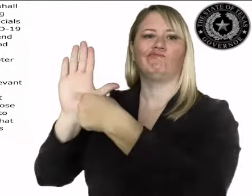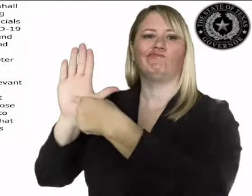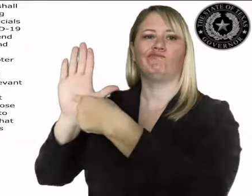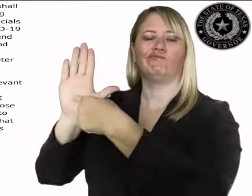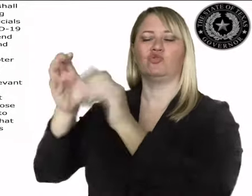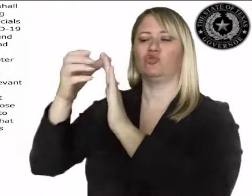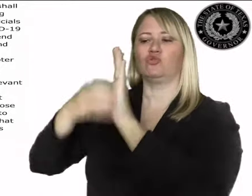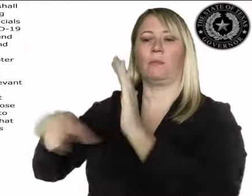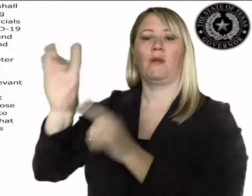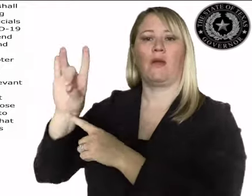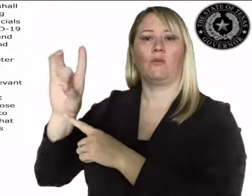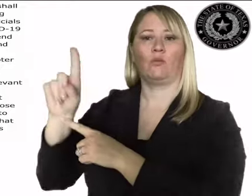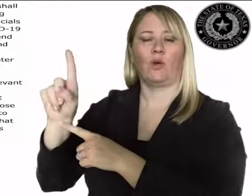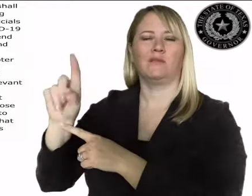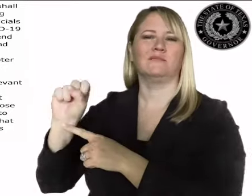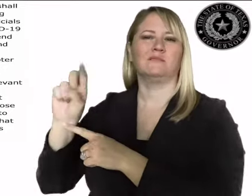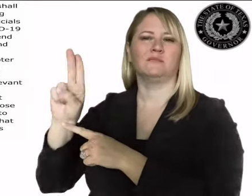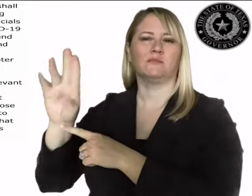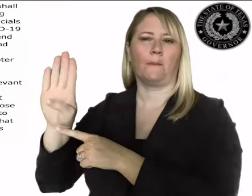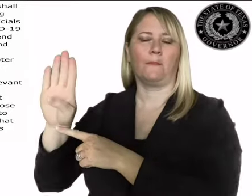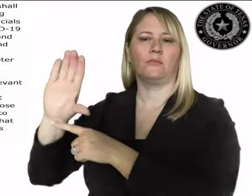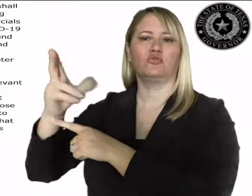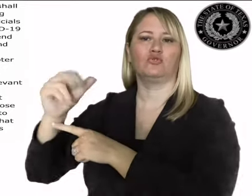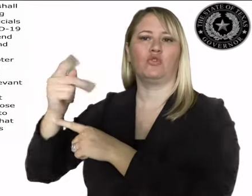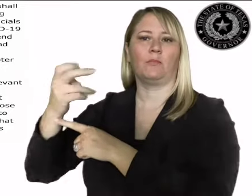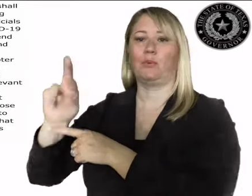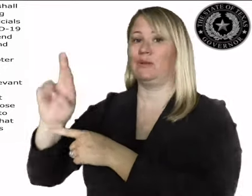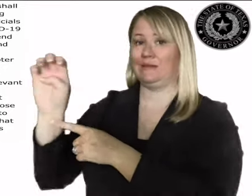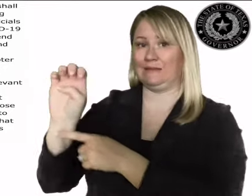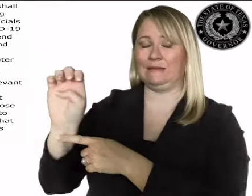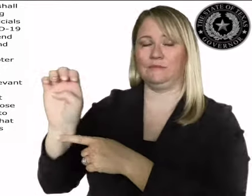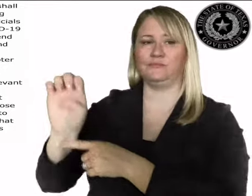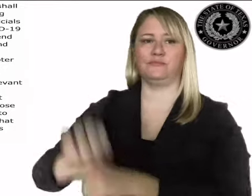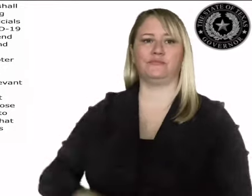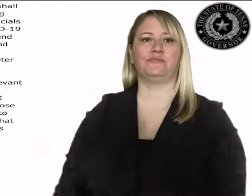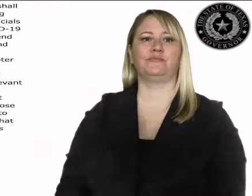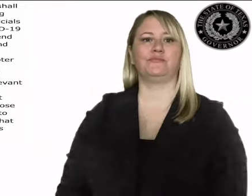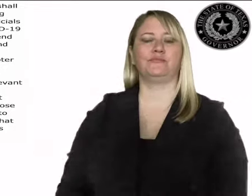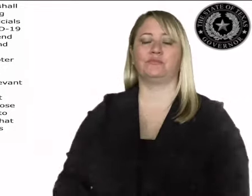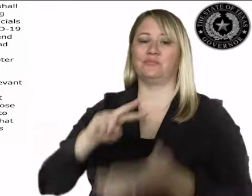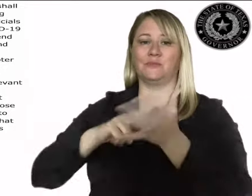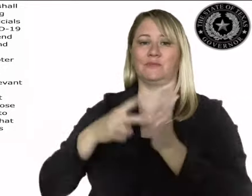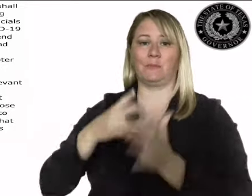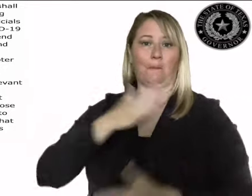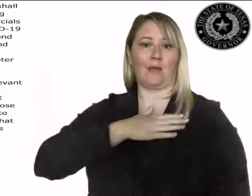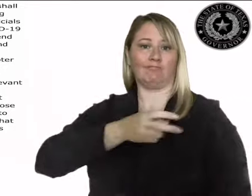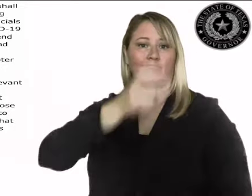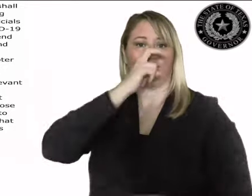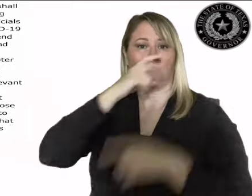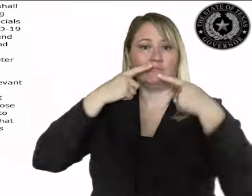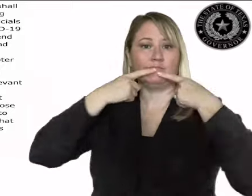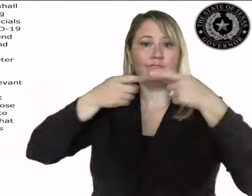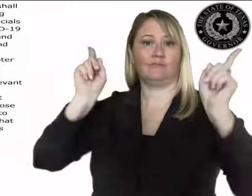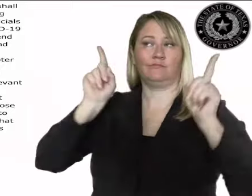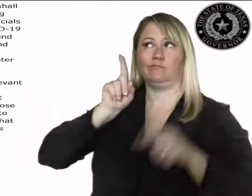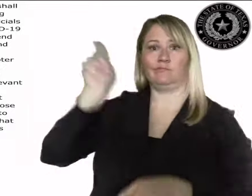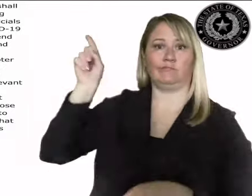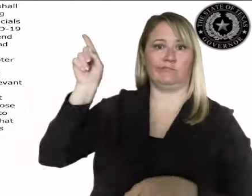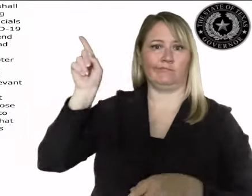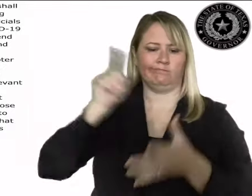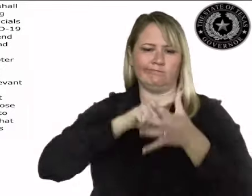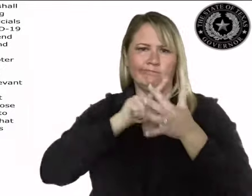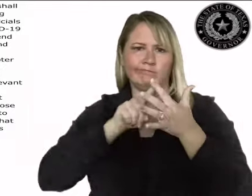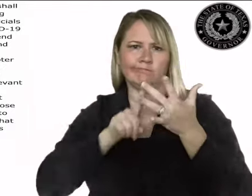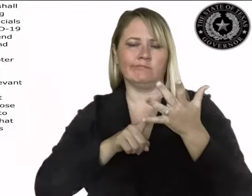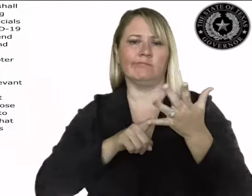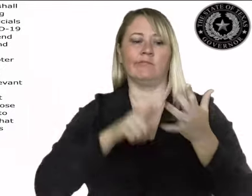This executive order shall supersede order issued by local officials in response the COVID-19 disaster.